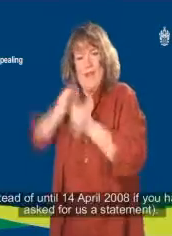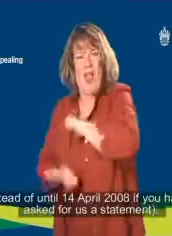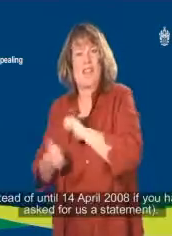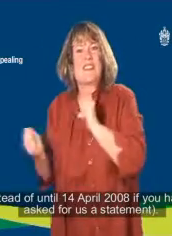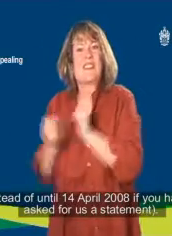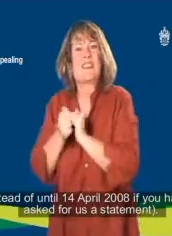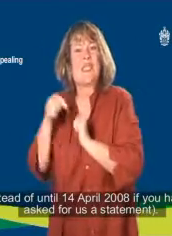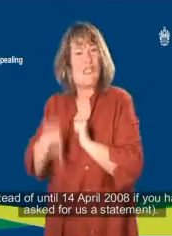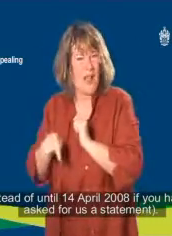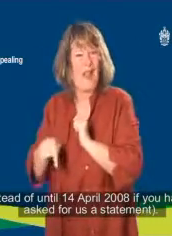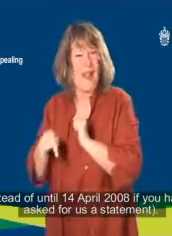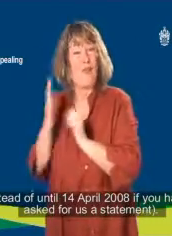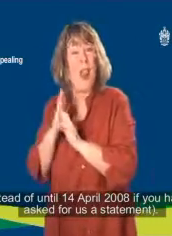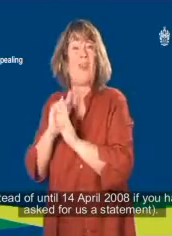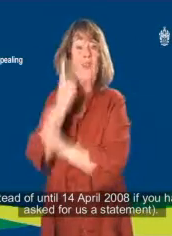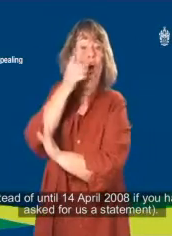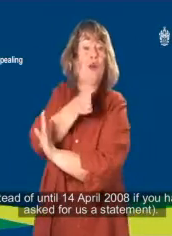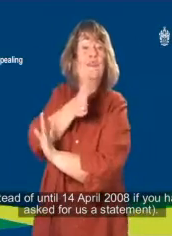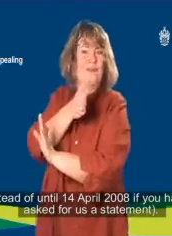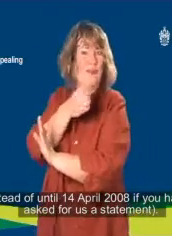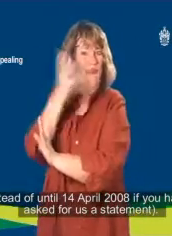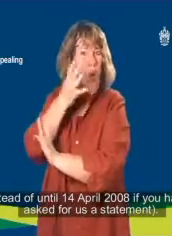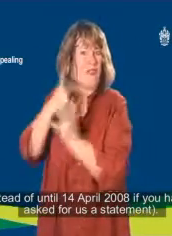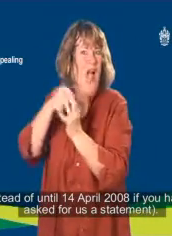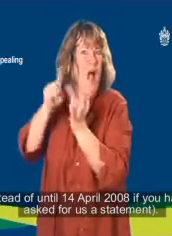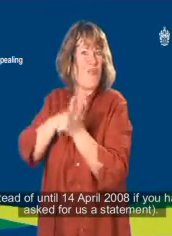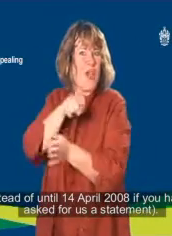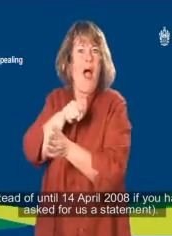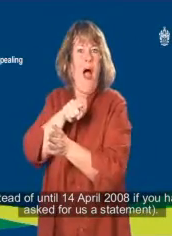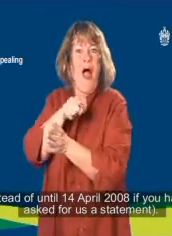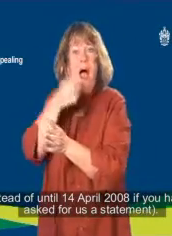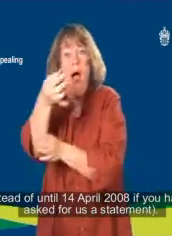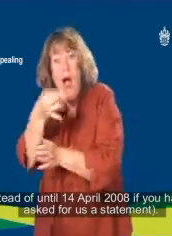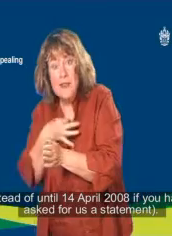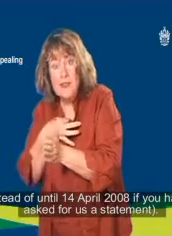instead of until the 14th April 2008 if you had not asked us for a statement.